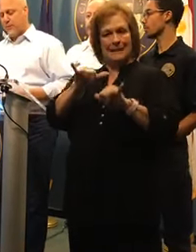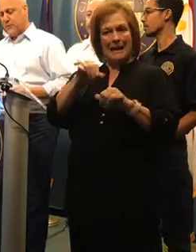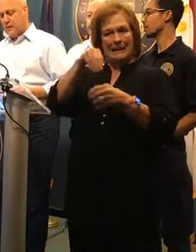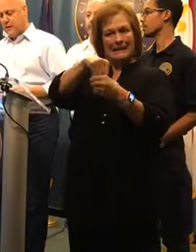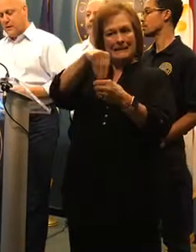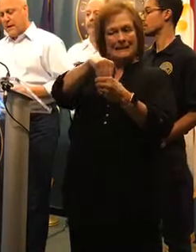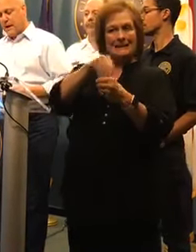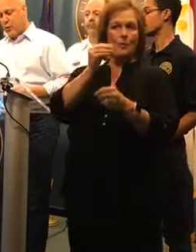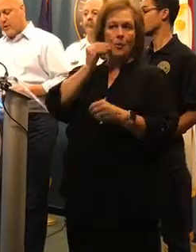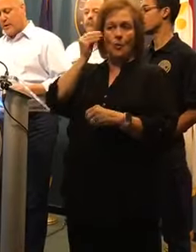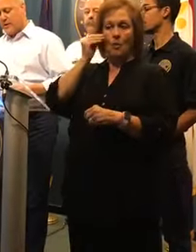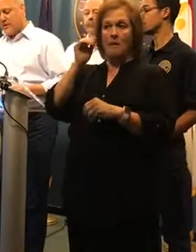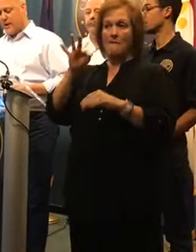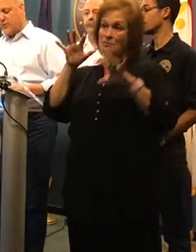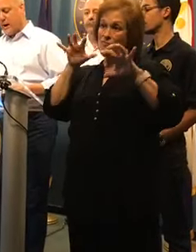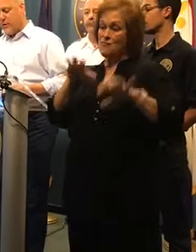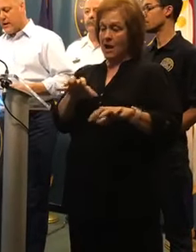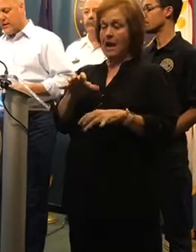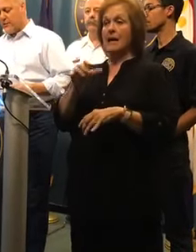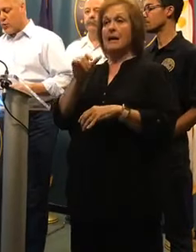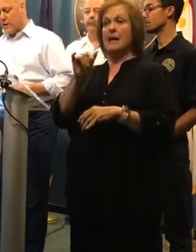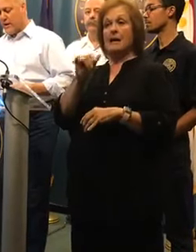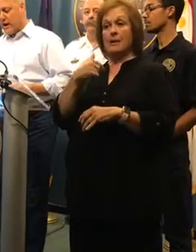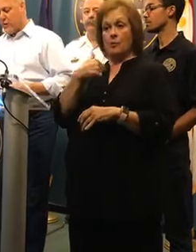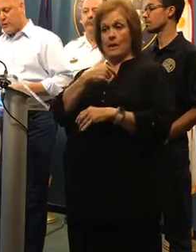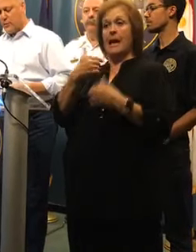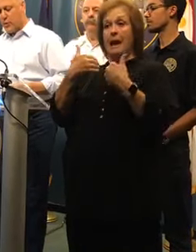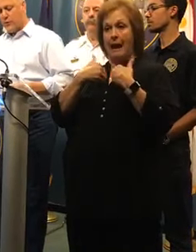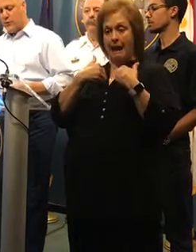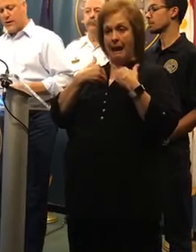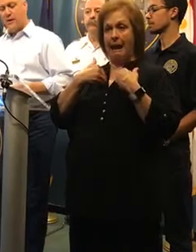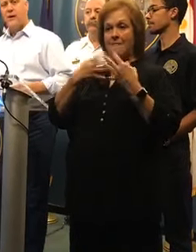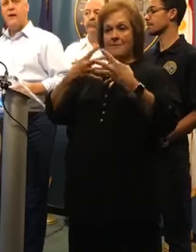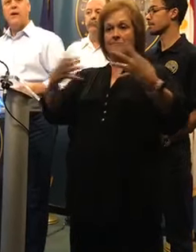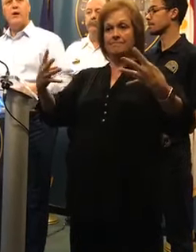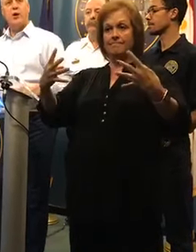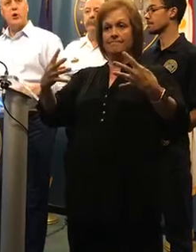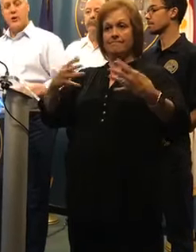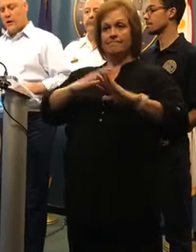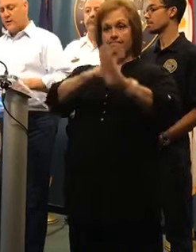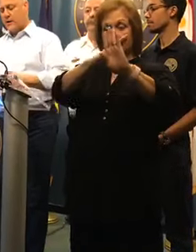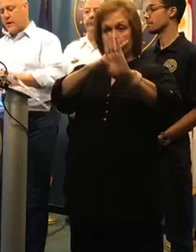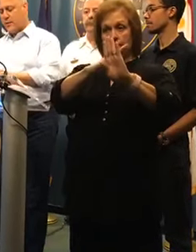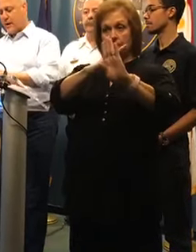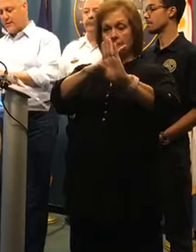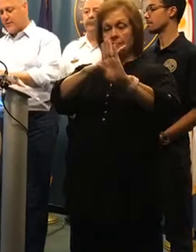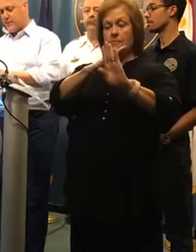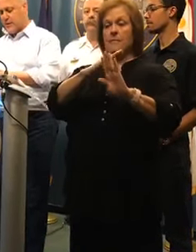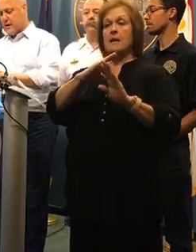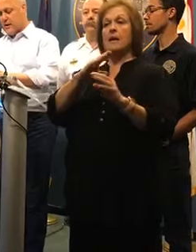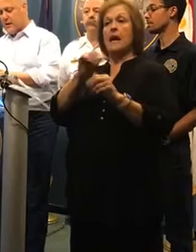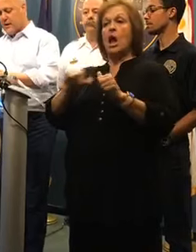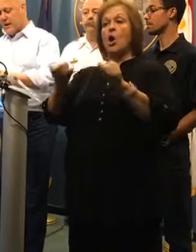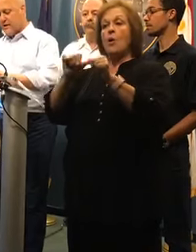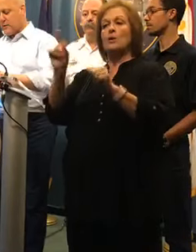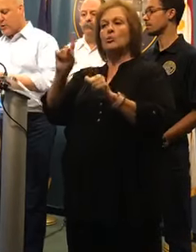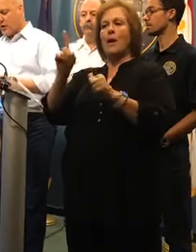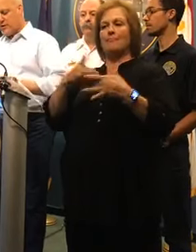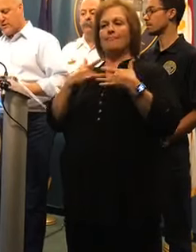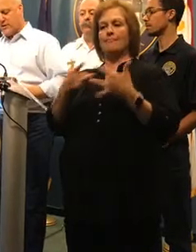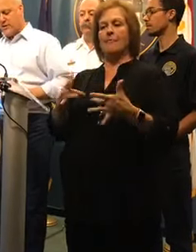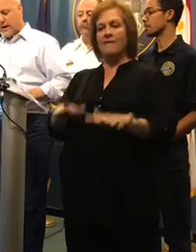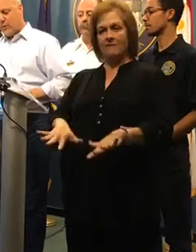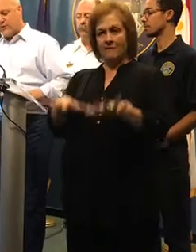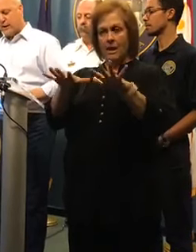rainfall. NOPD has staged barricades in 20 areas prone to flooding, including under the underpasses. Again, as a